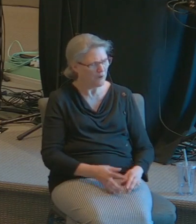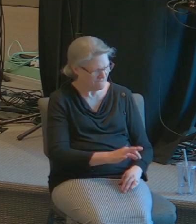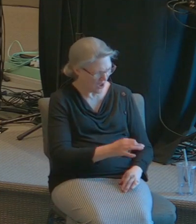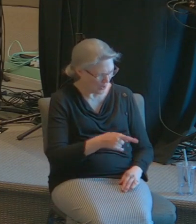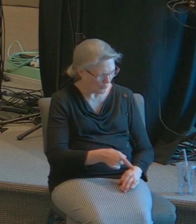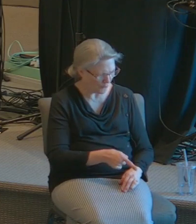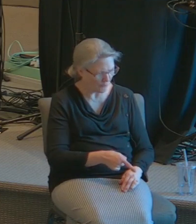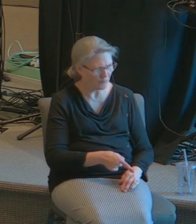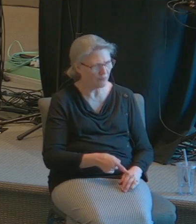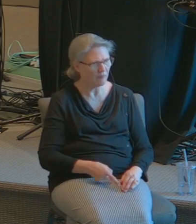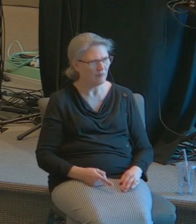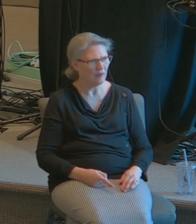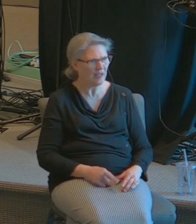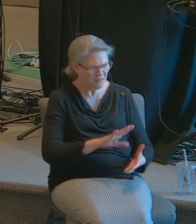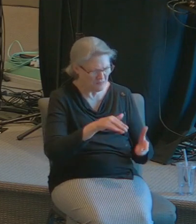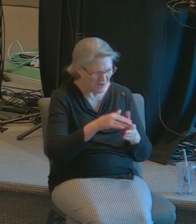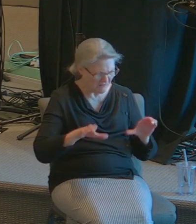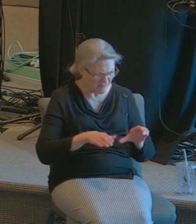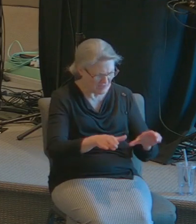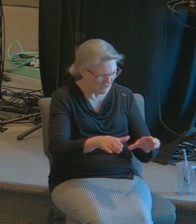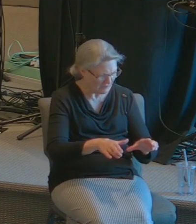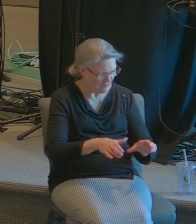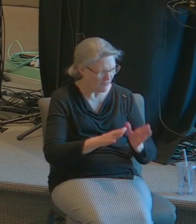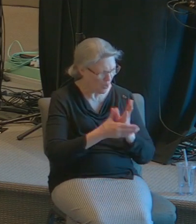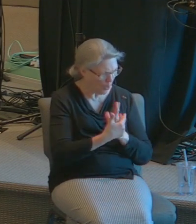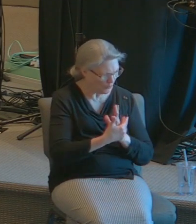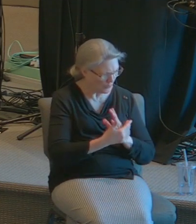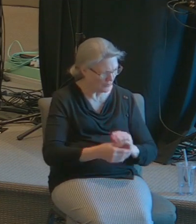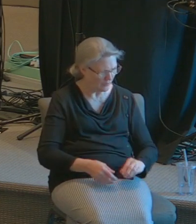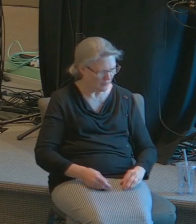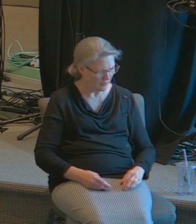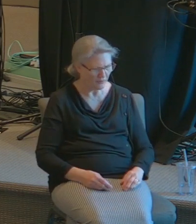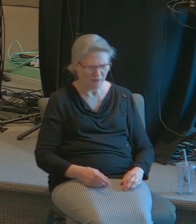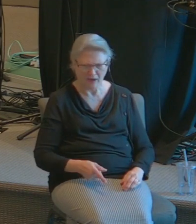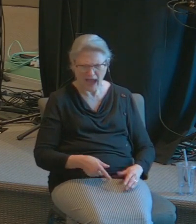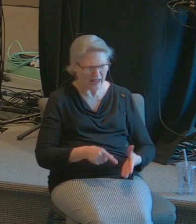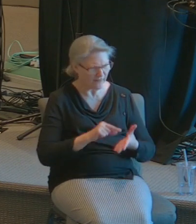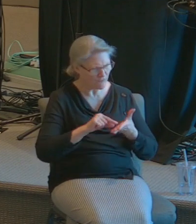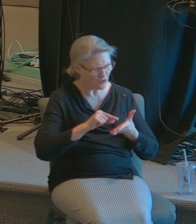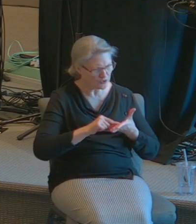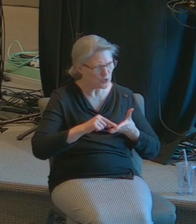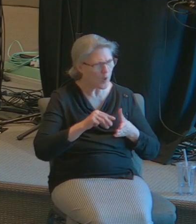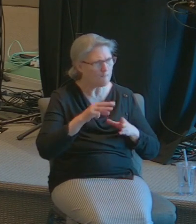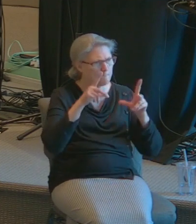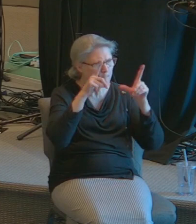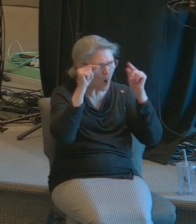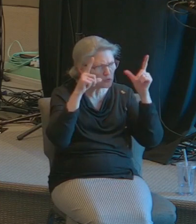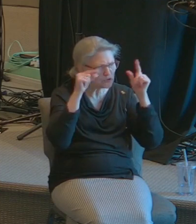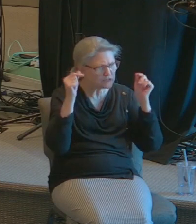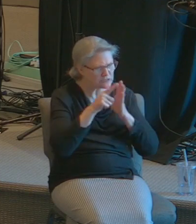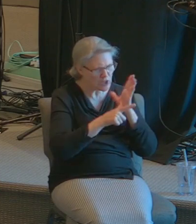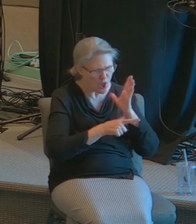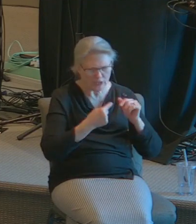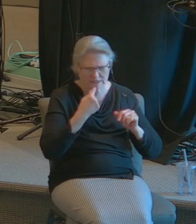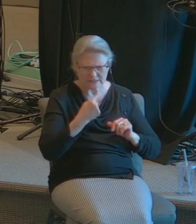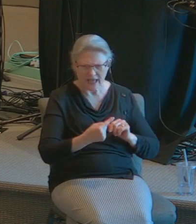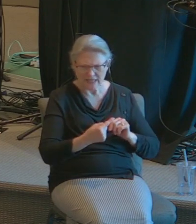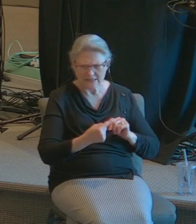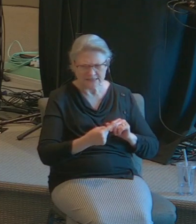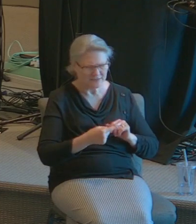says such shall be stoned worthy of death and the law